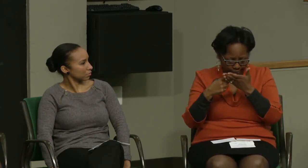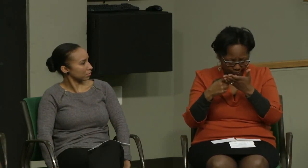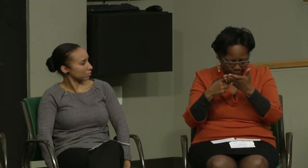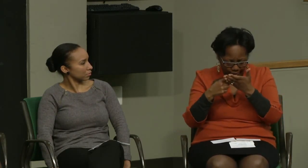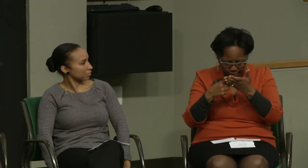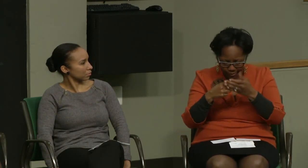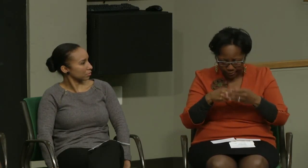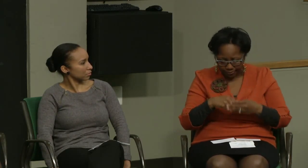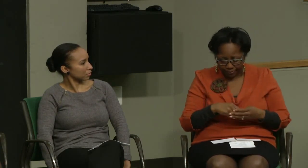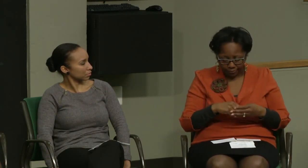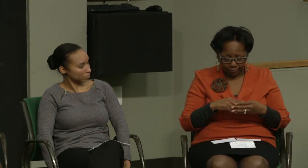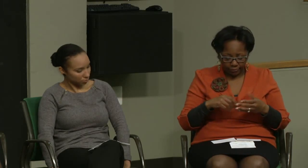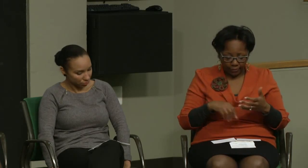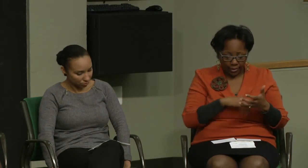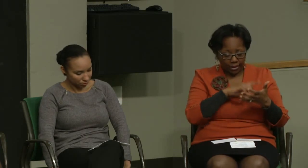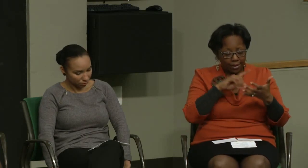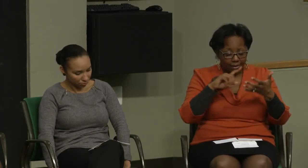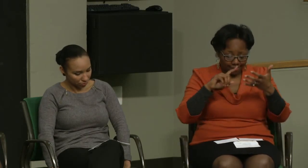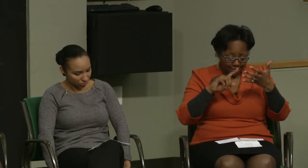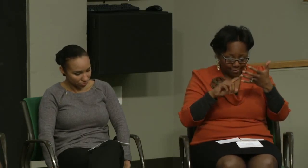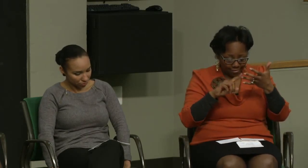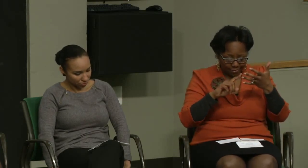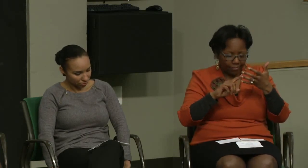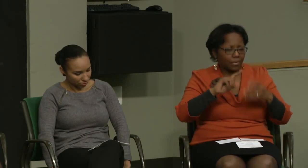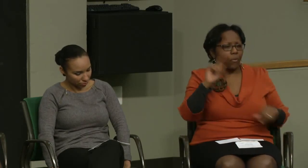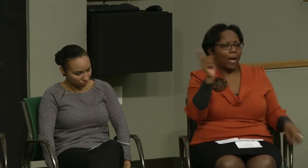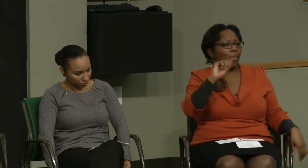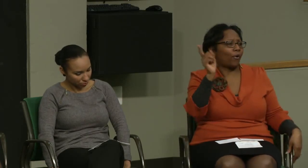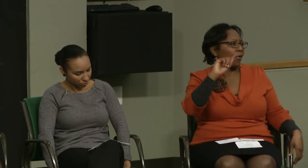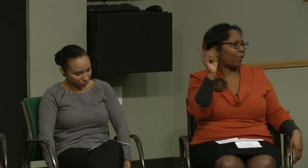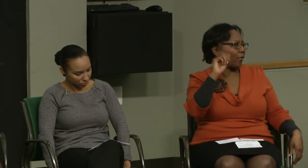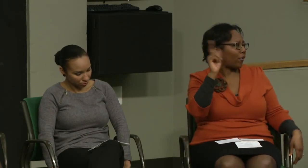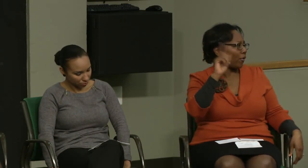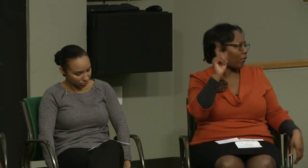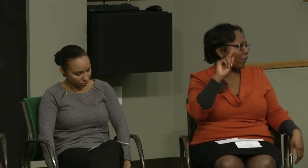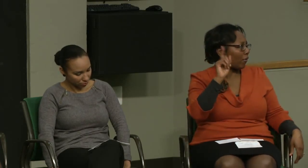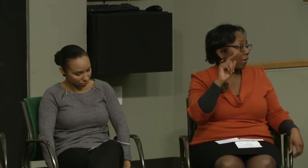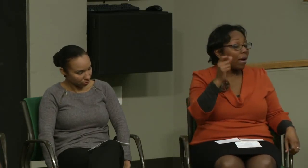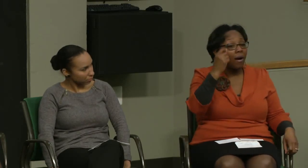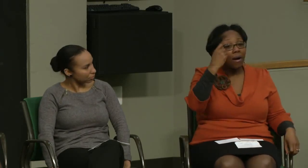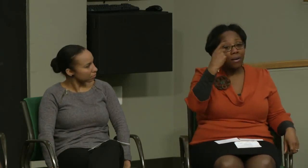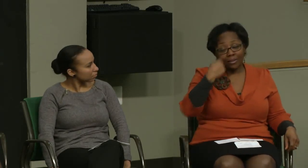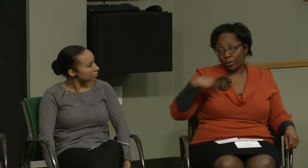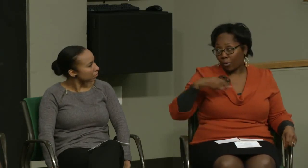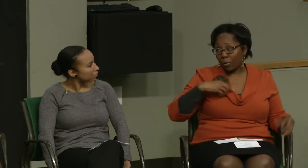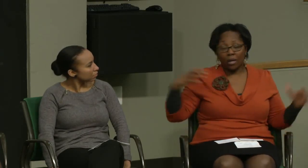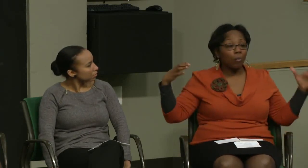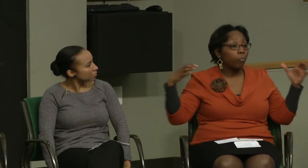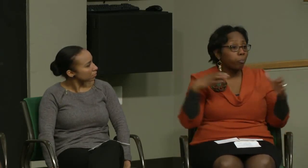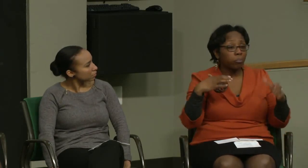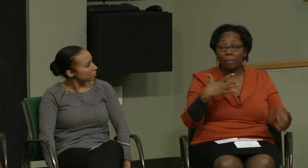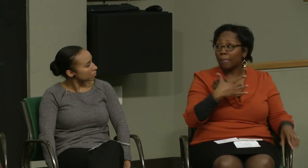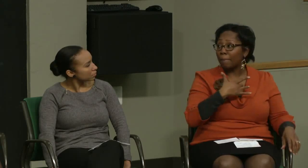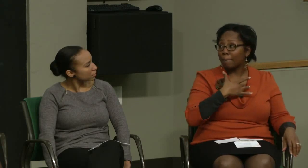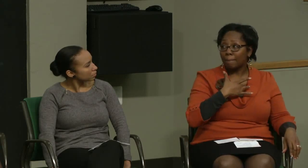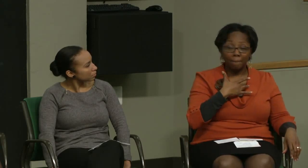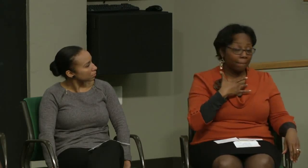to work together for a particular period of time and we suggest that you identify a particular period of time as well. Also, where?